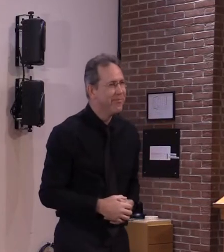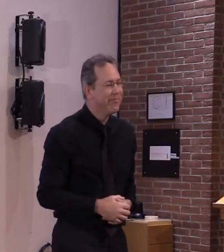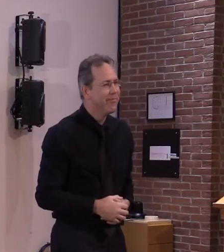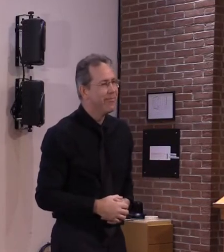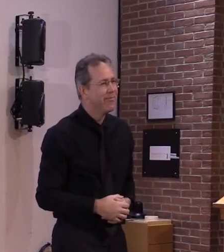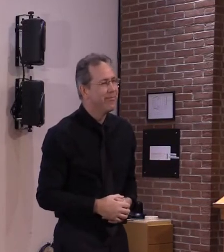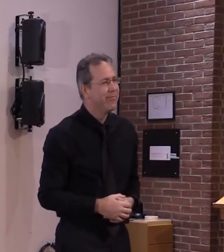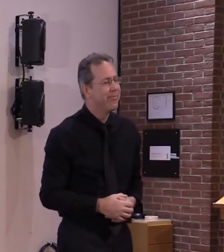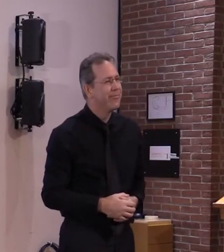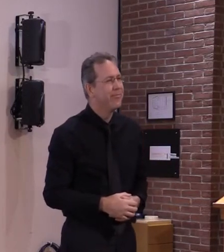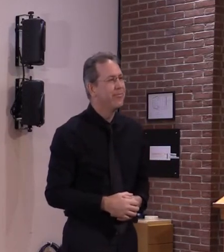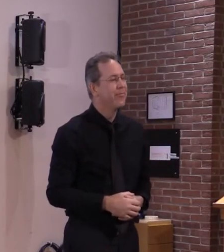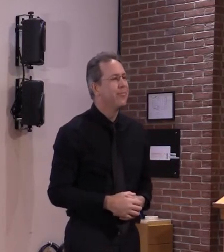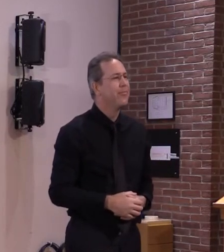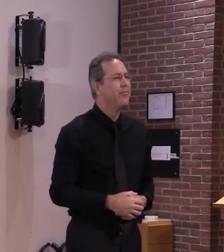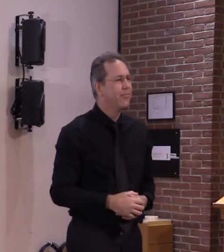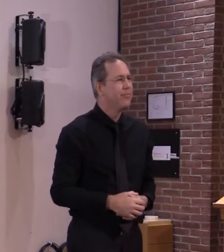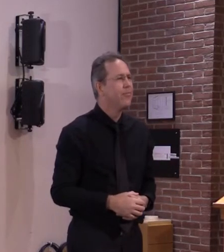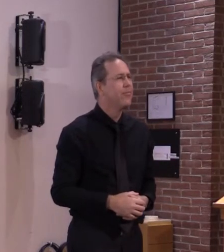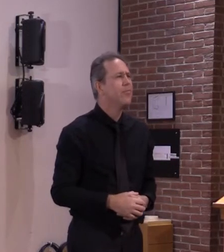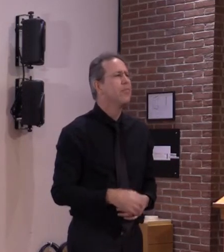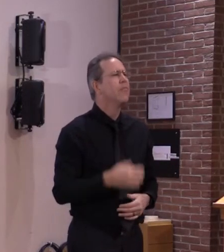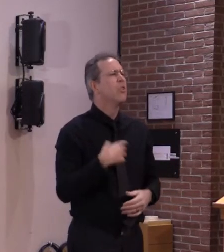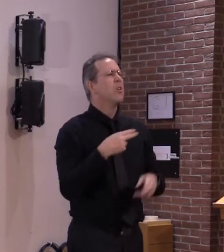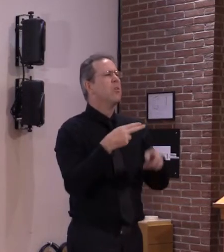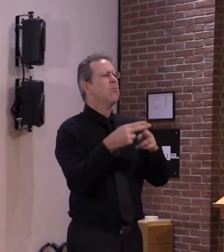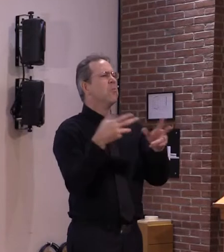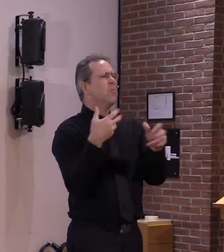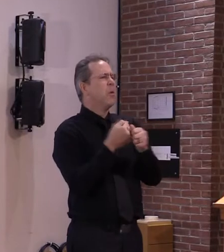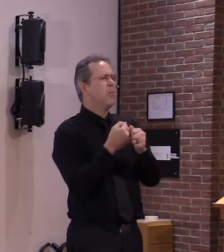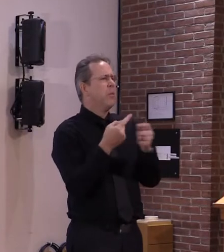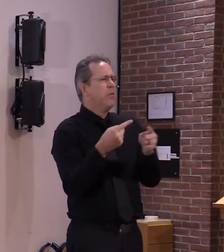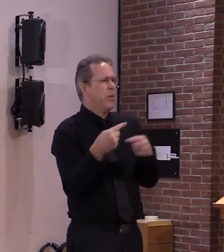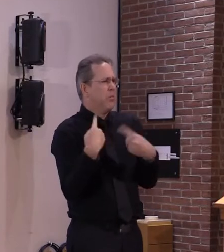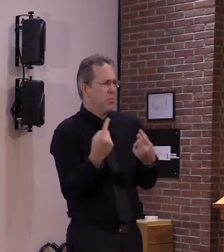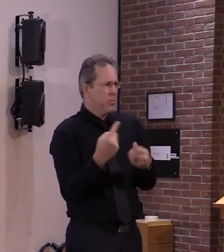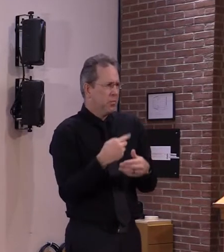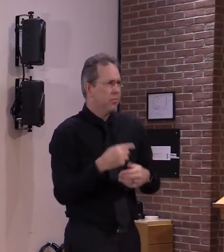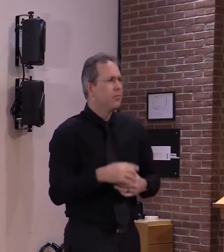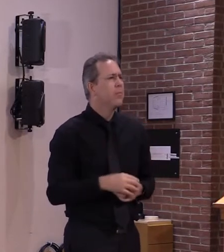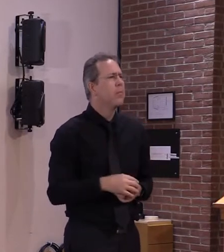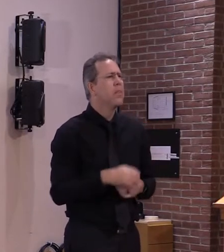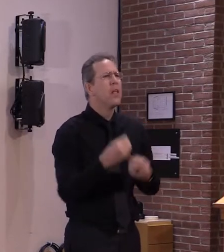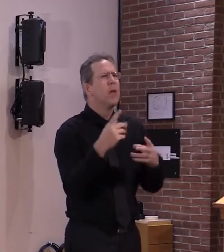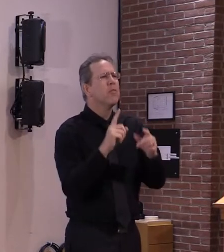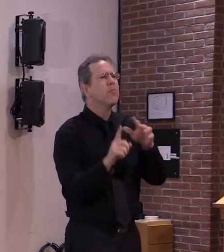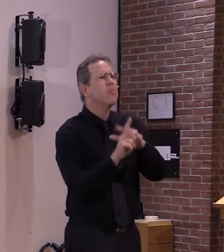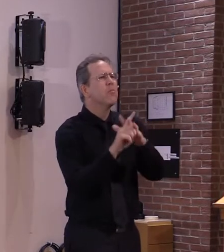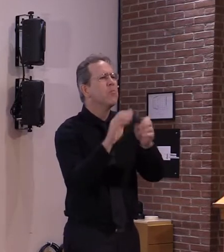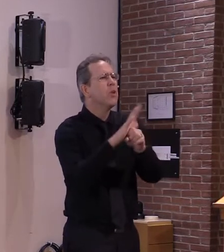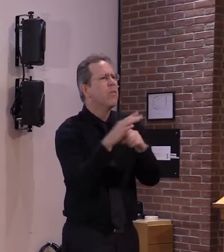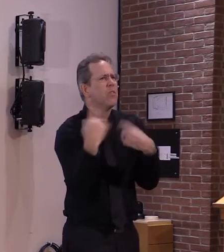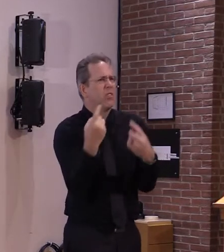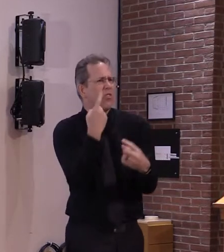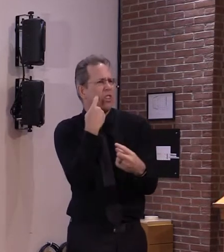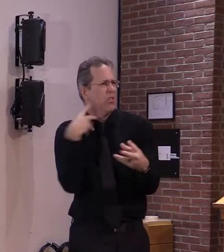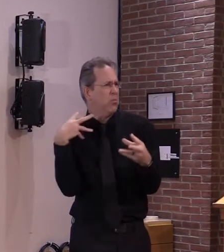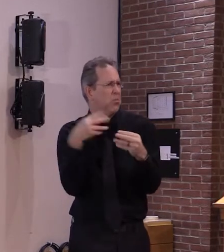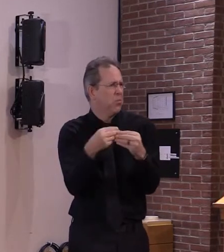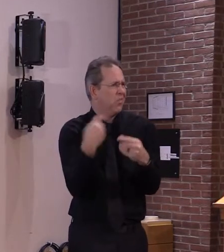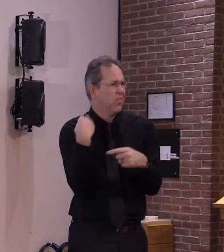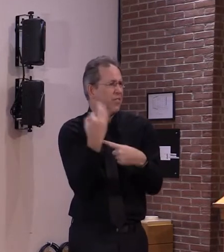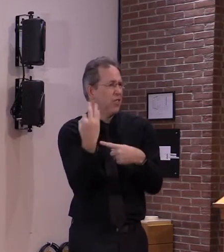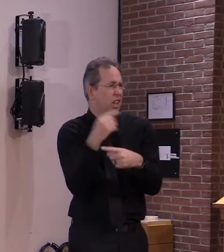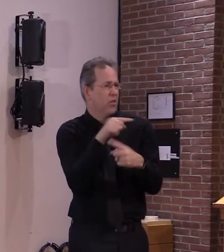I'll start with a very brief update on our cases we're reporting 66 cases of COVID-19 today